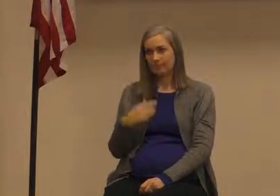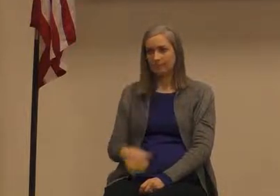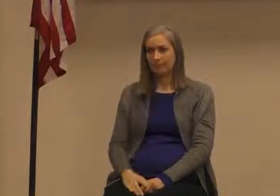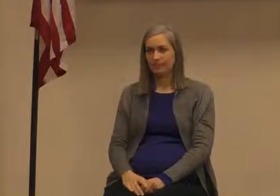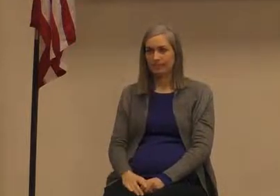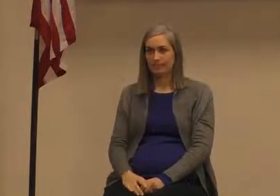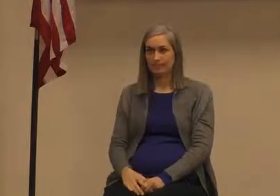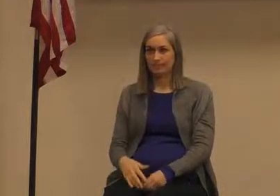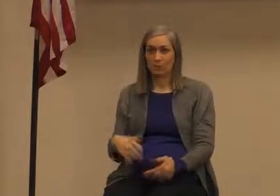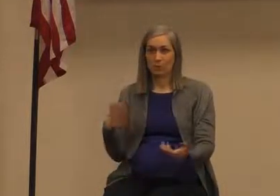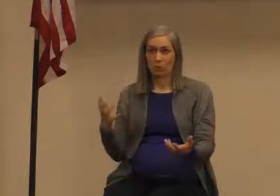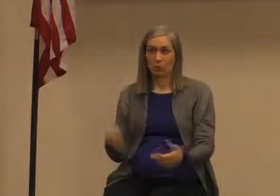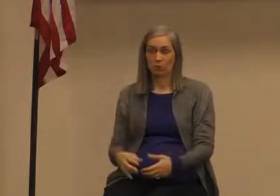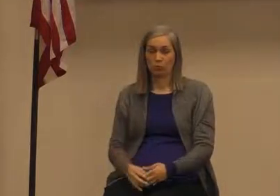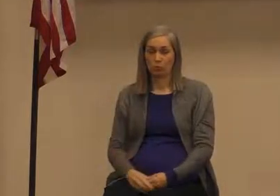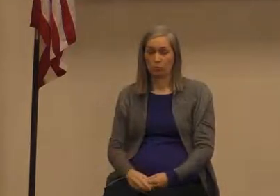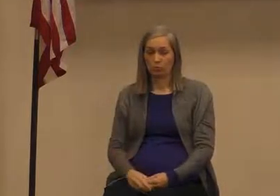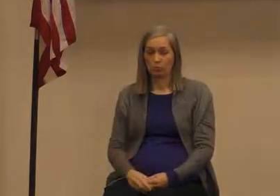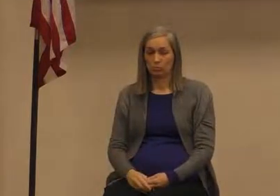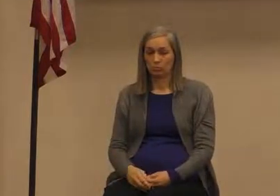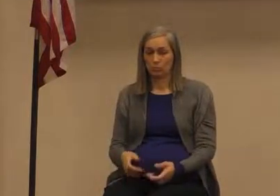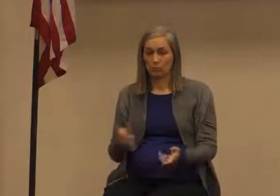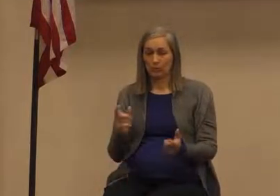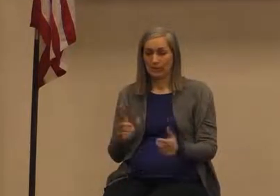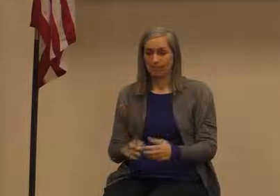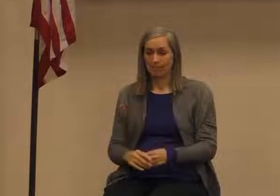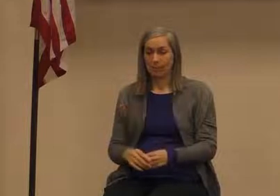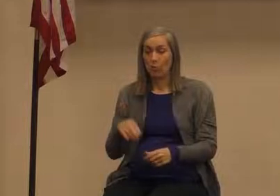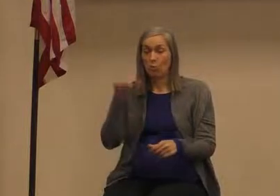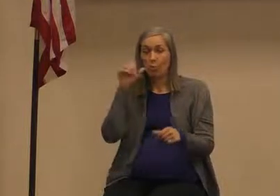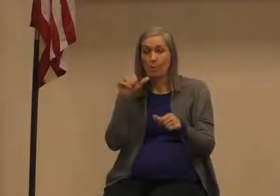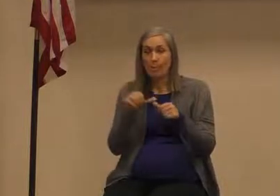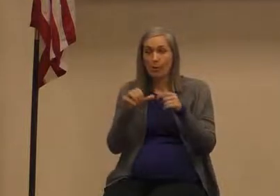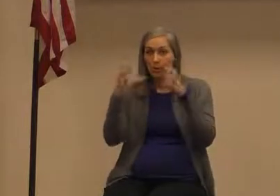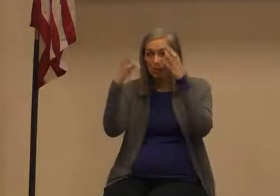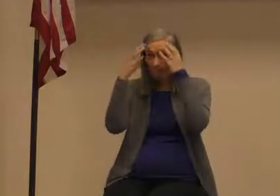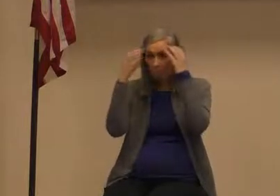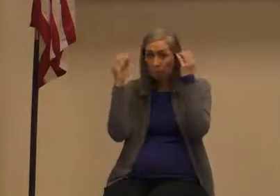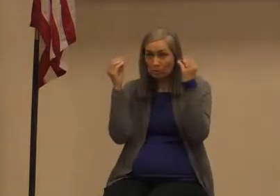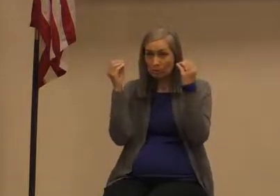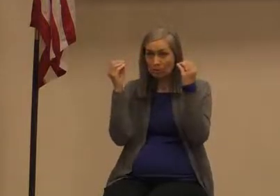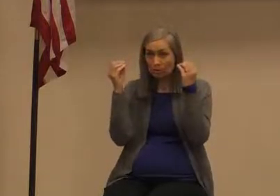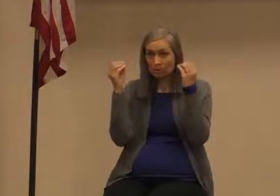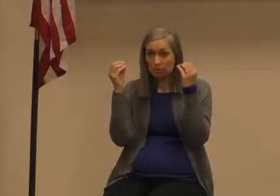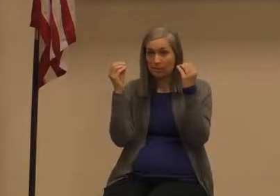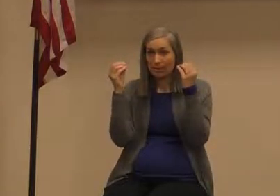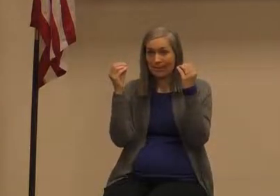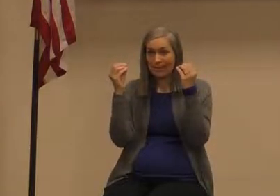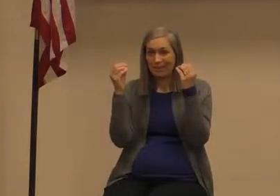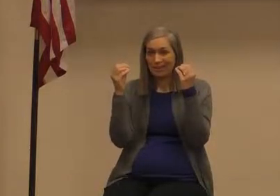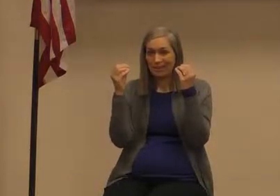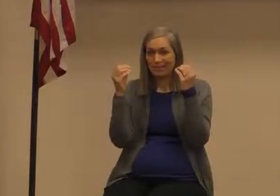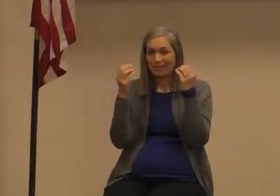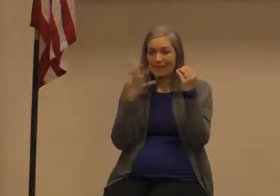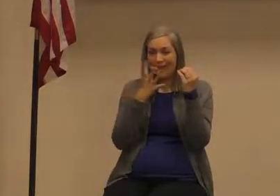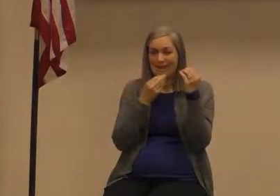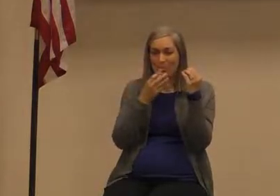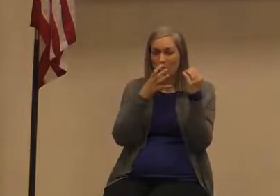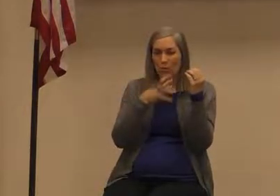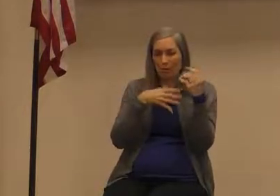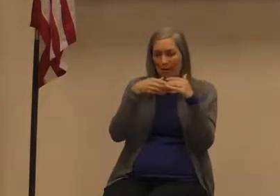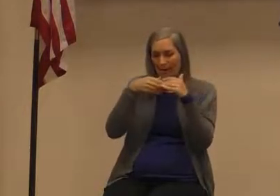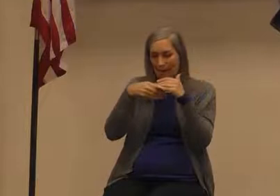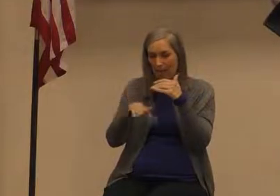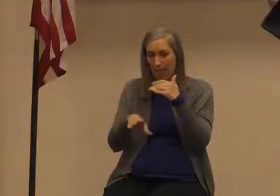so really quickly here remember Moses okay born of a Hebrew woman for fear of his